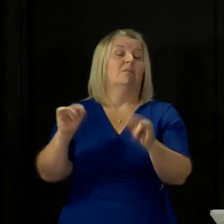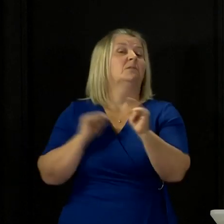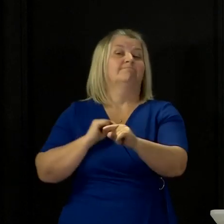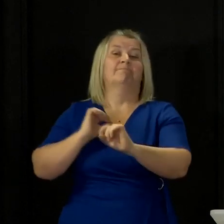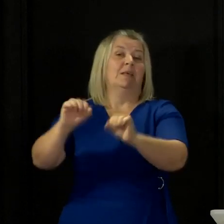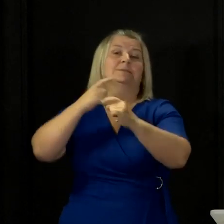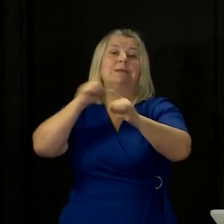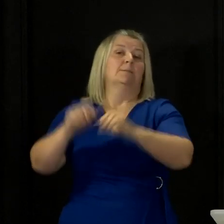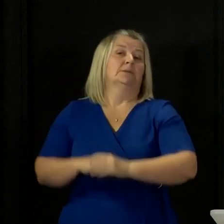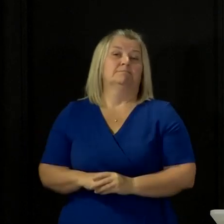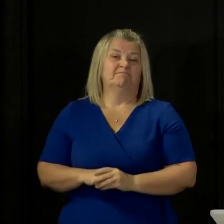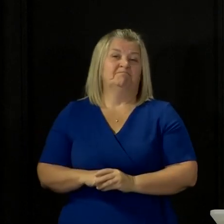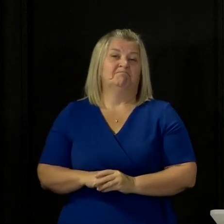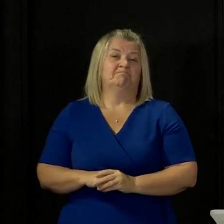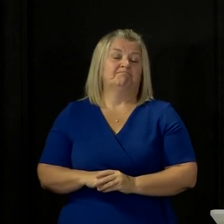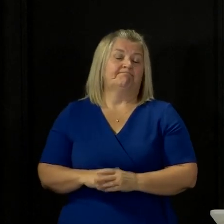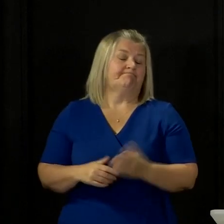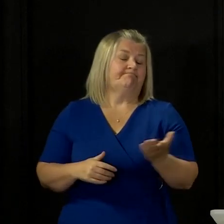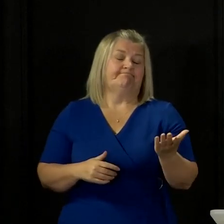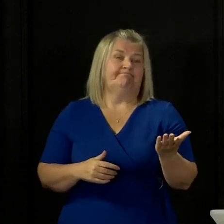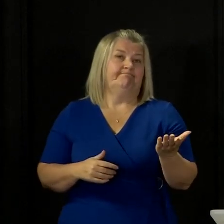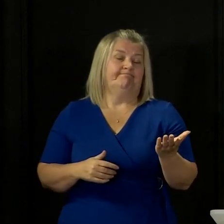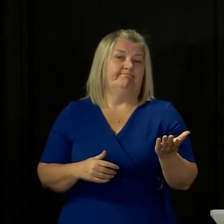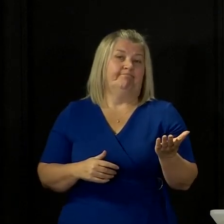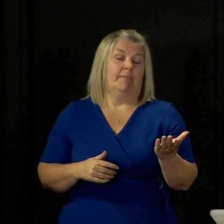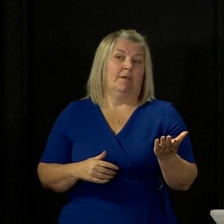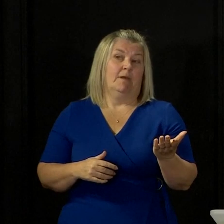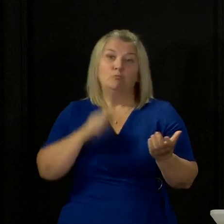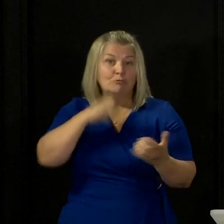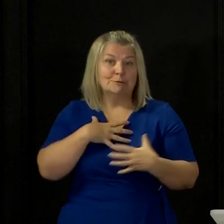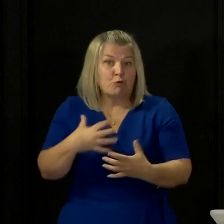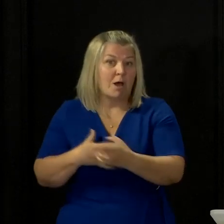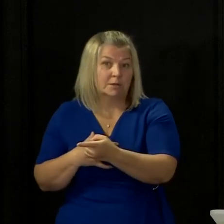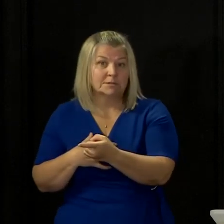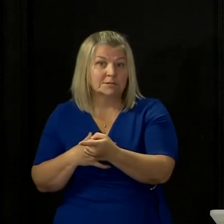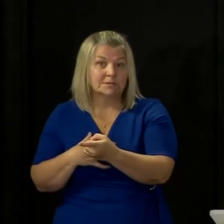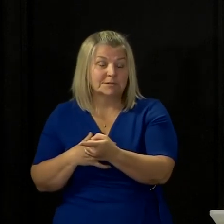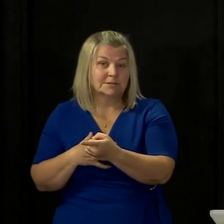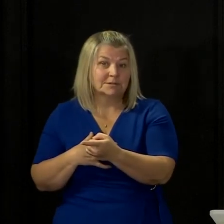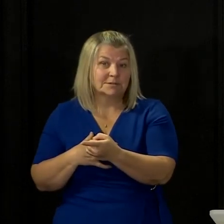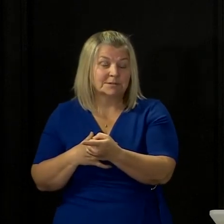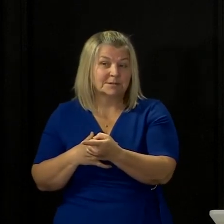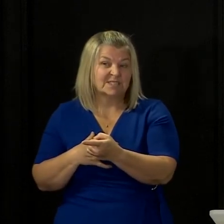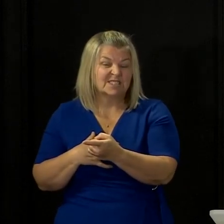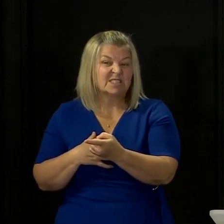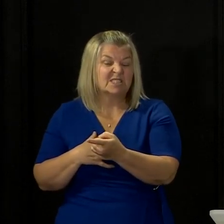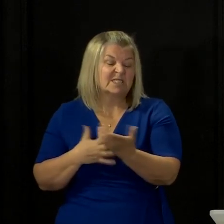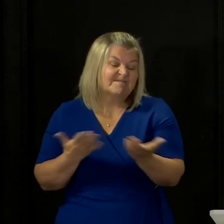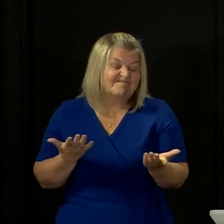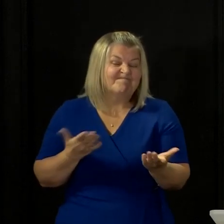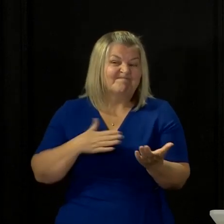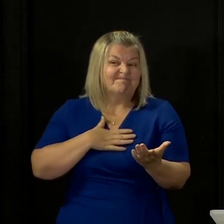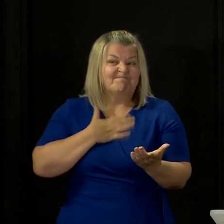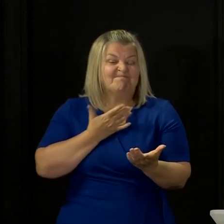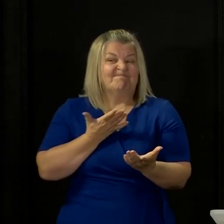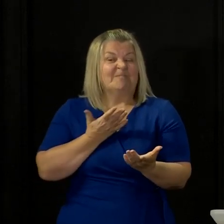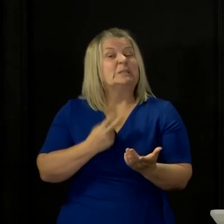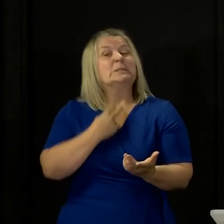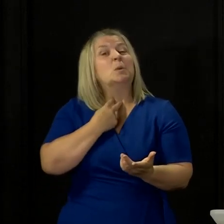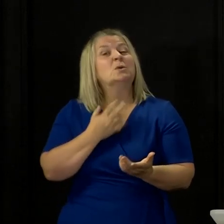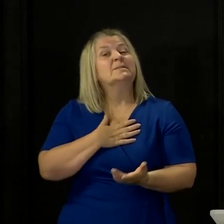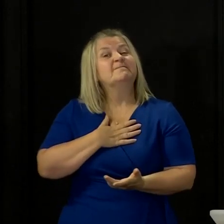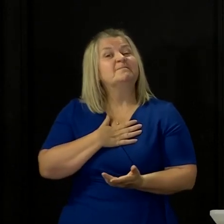But unfortunately, I don't find it surprising, and I say this more in sorrow than in anger. For the last few weeks,